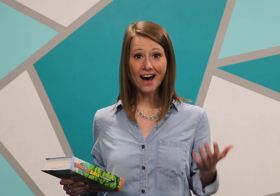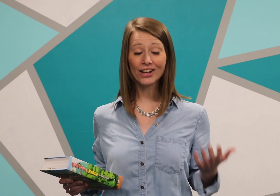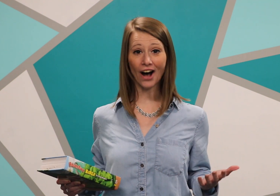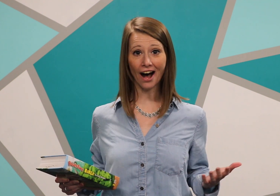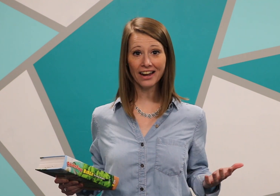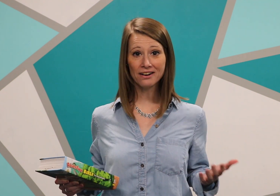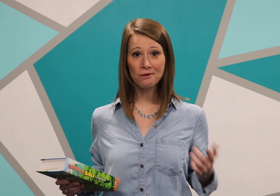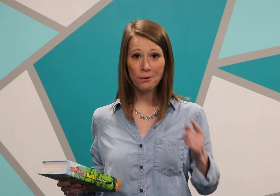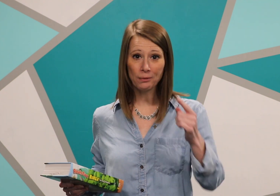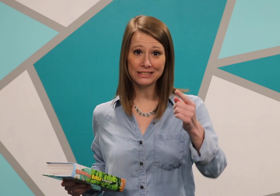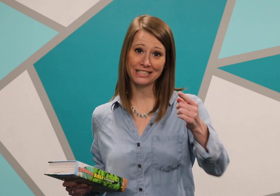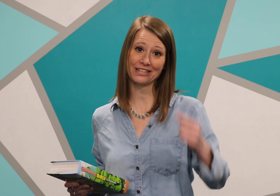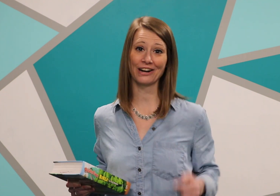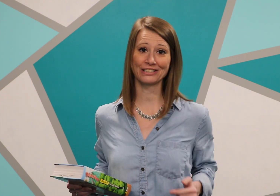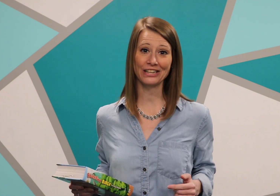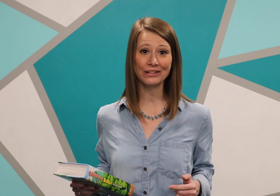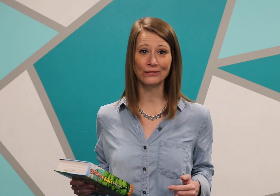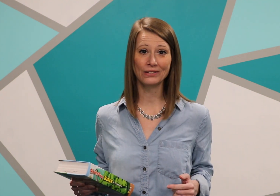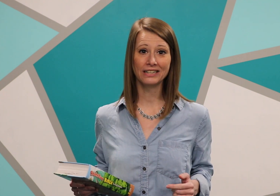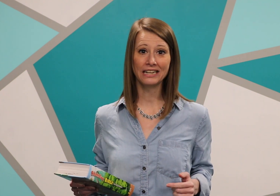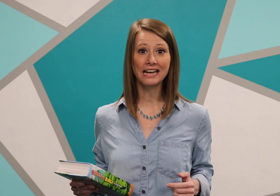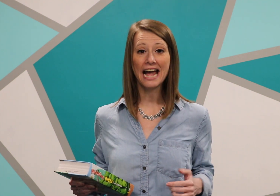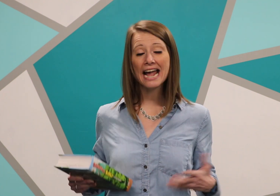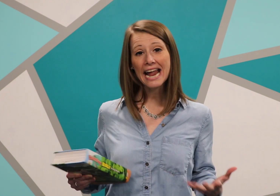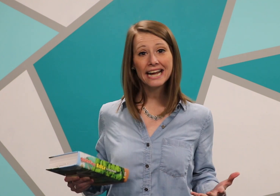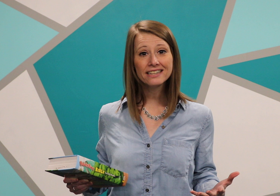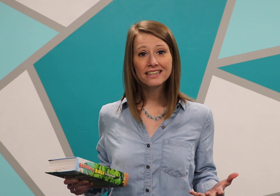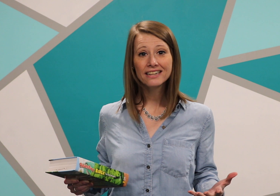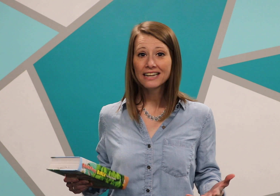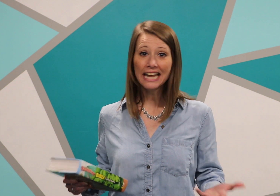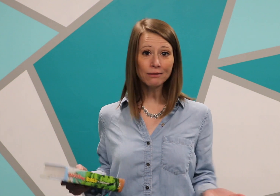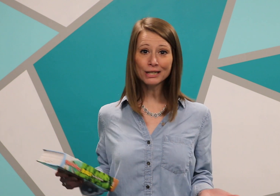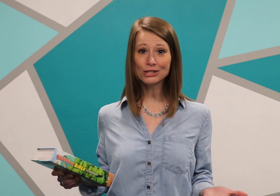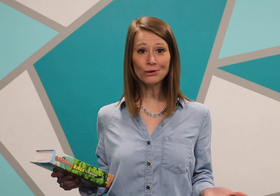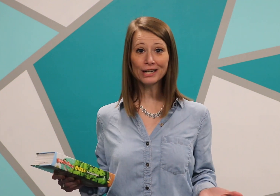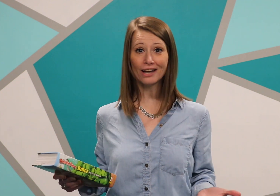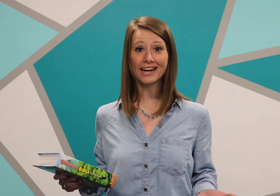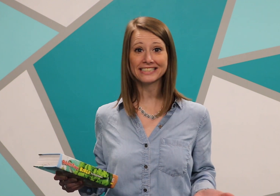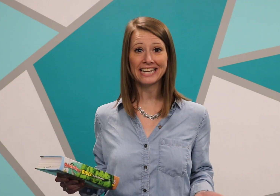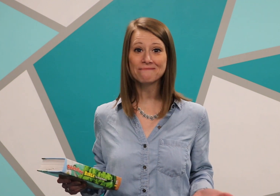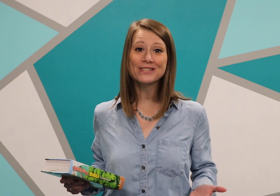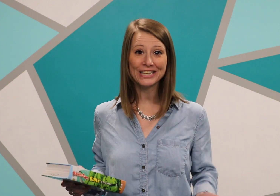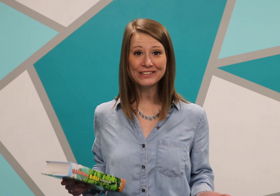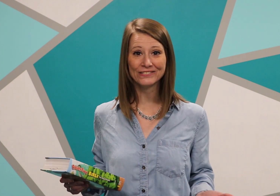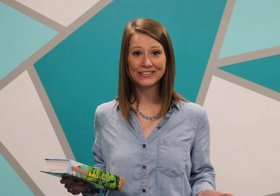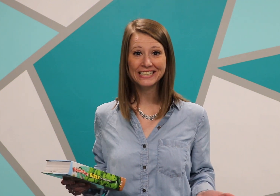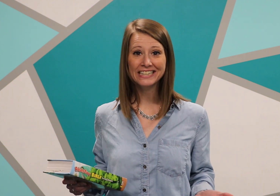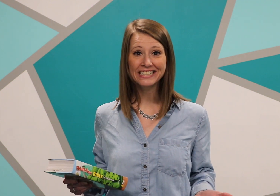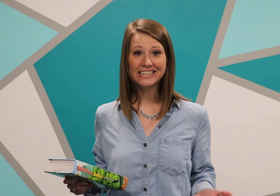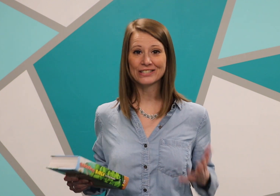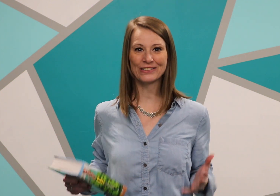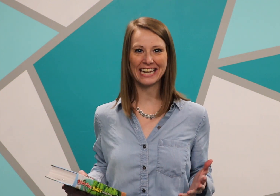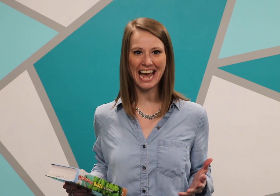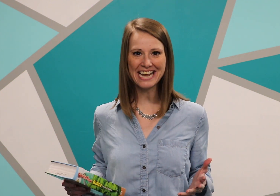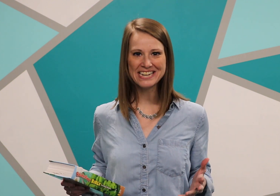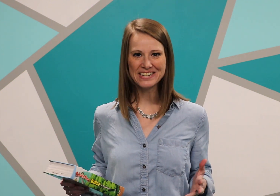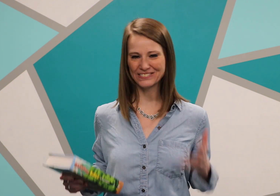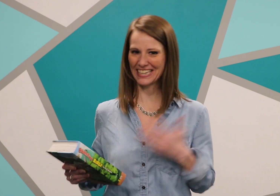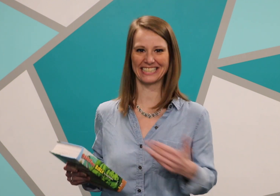God wants to talk to you and he wants you to talk to him too. So today we get to